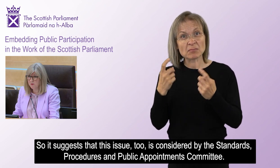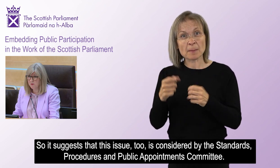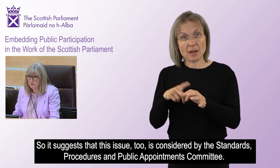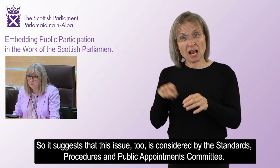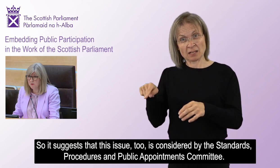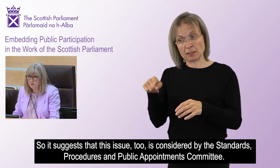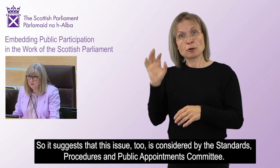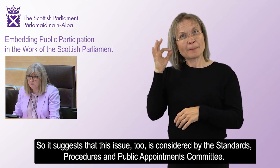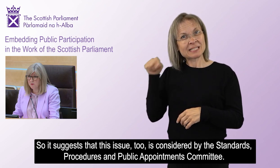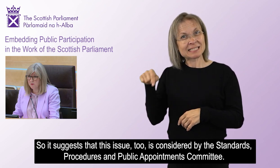Committee.